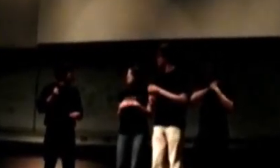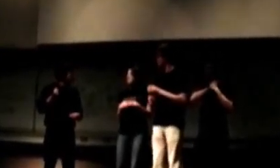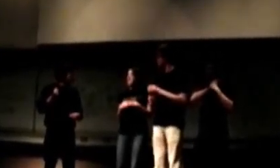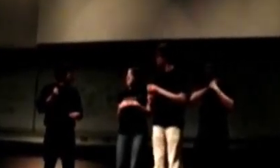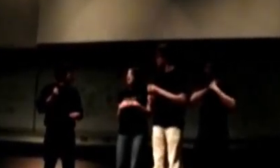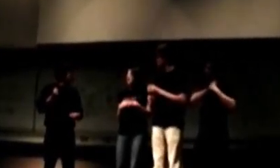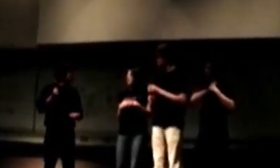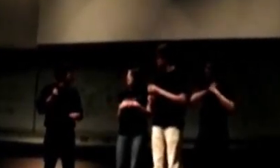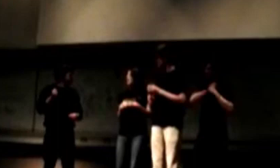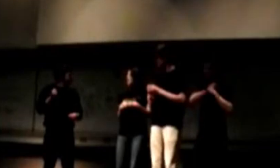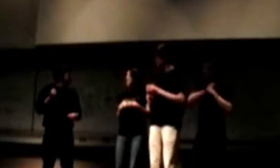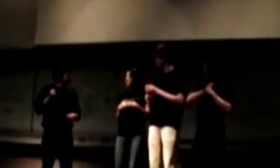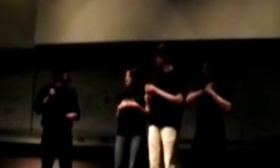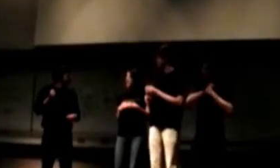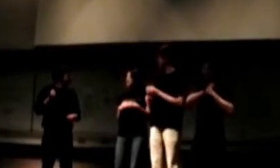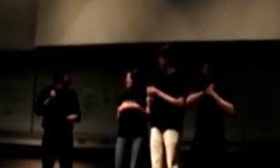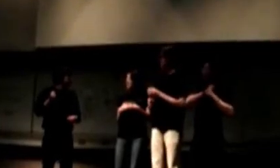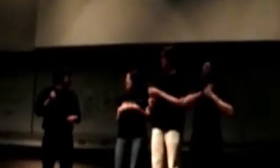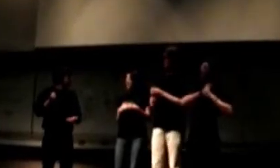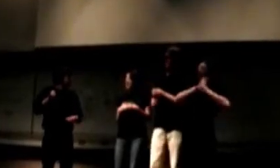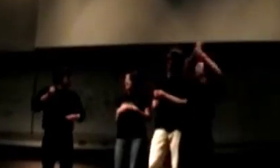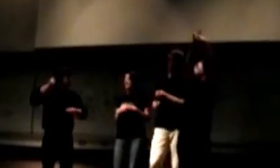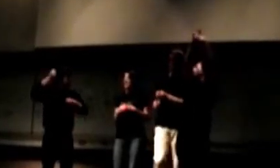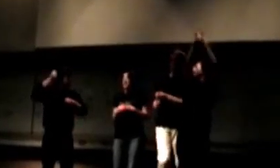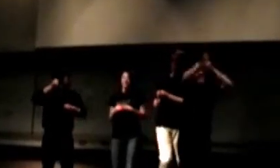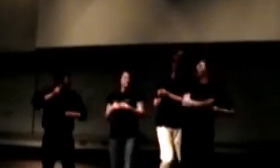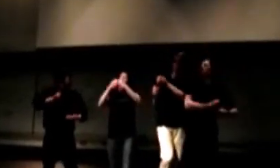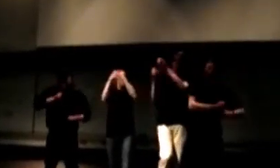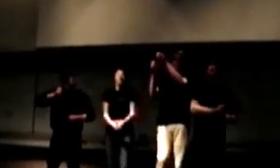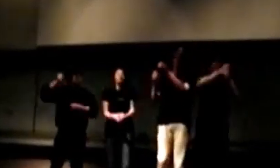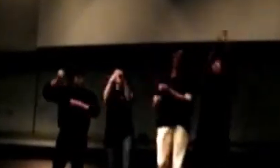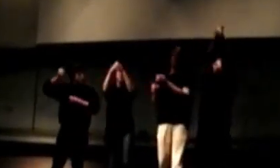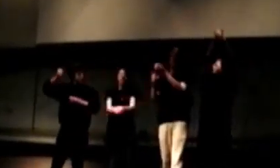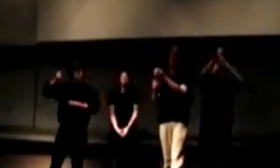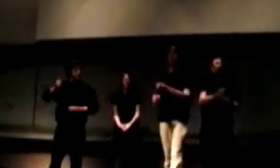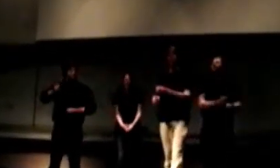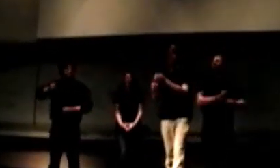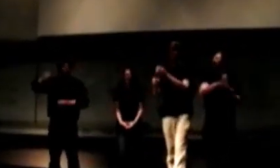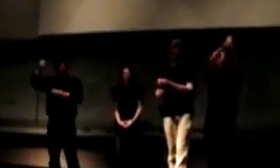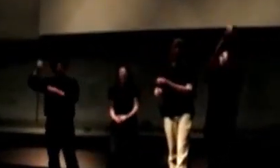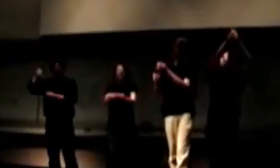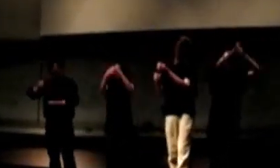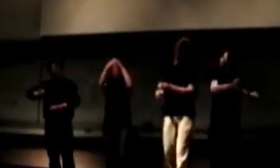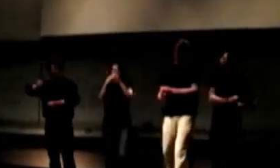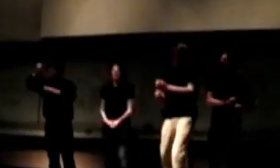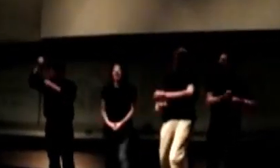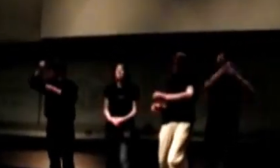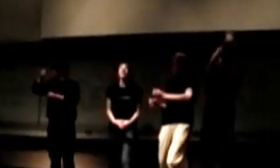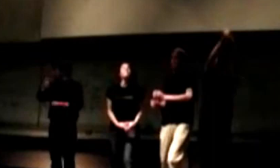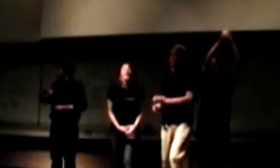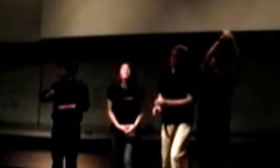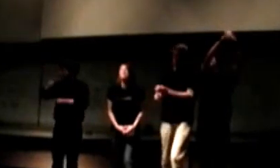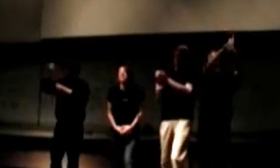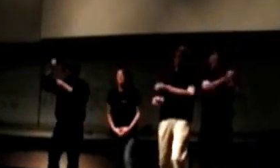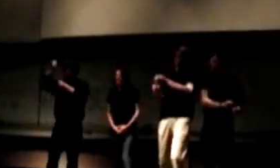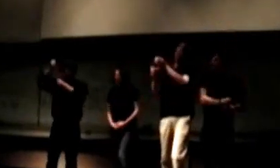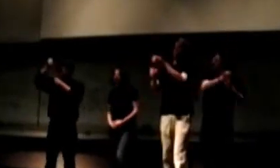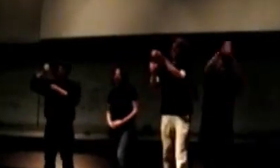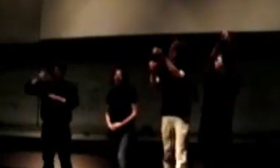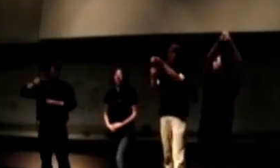Okay, good, good. Save our children! Save our children! Stop pointing, sucker! Save families! We drink